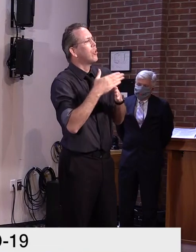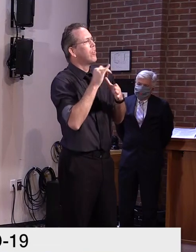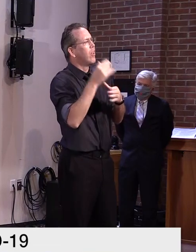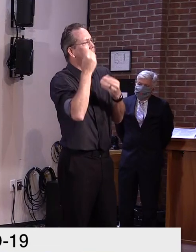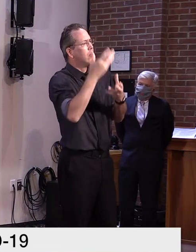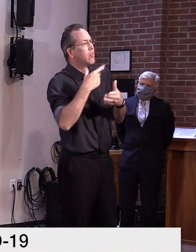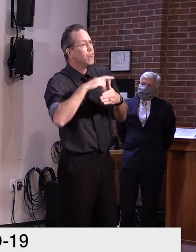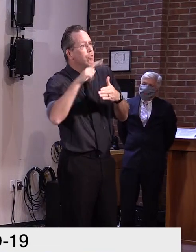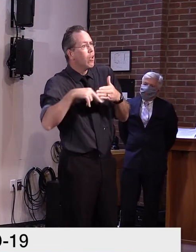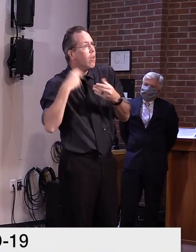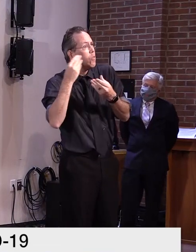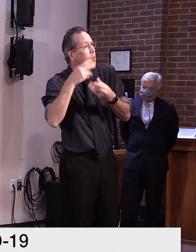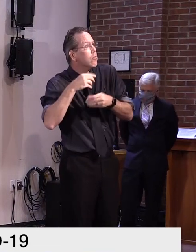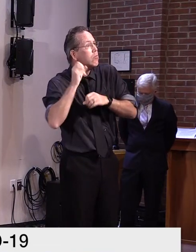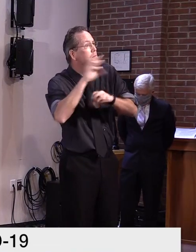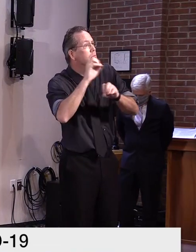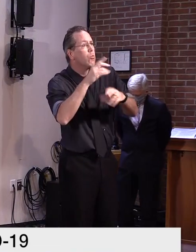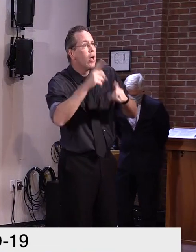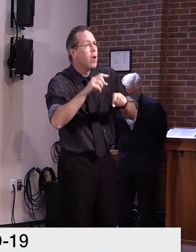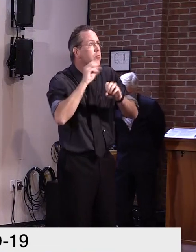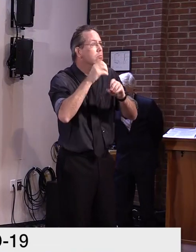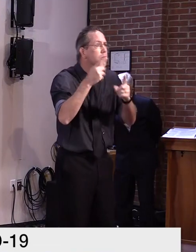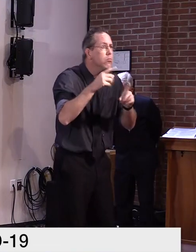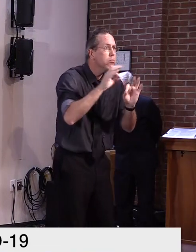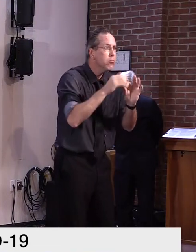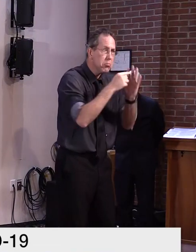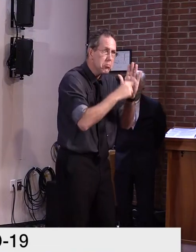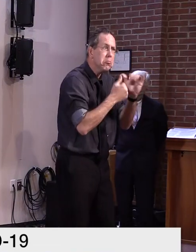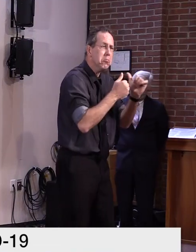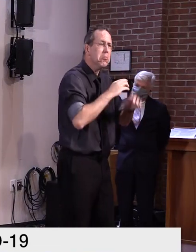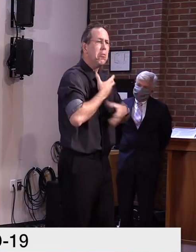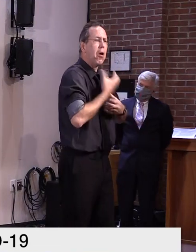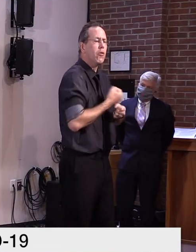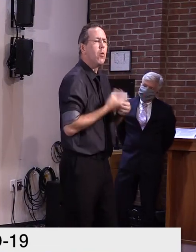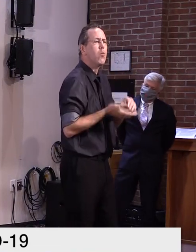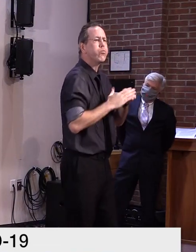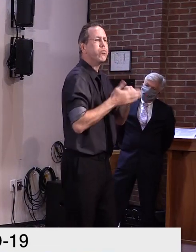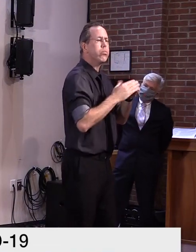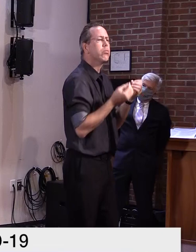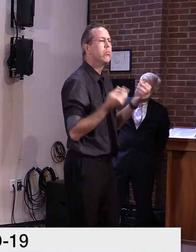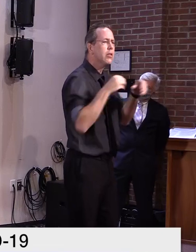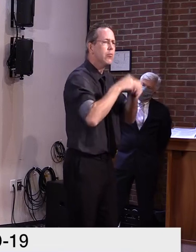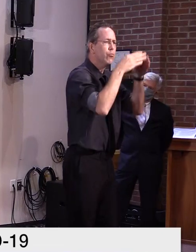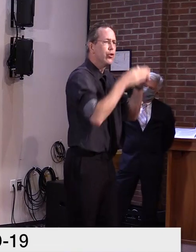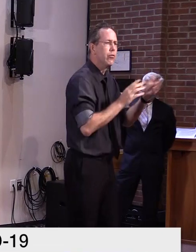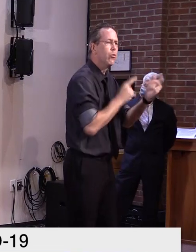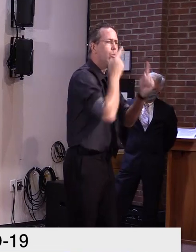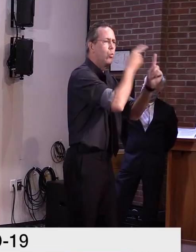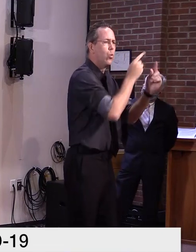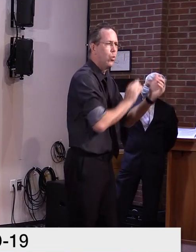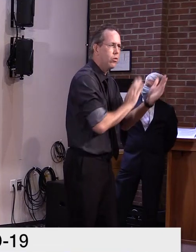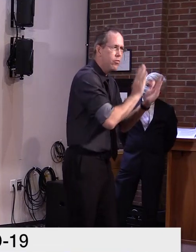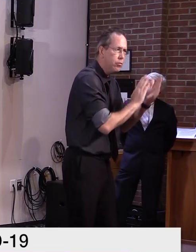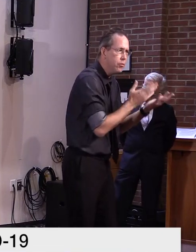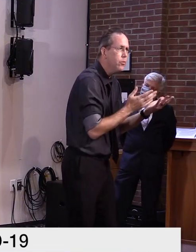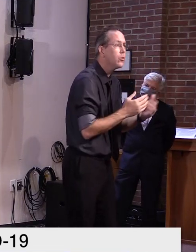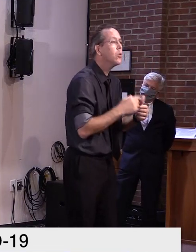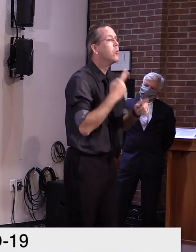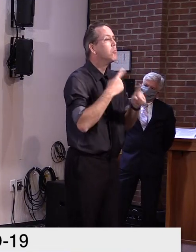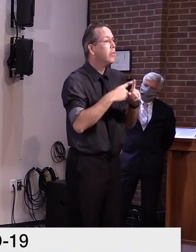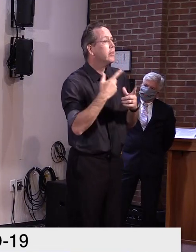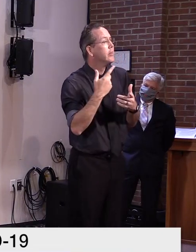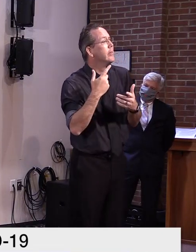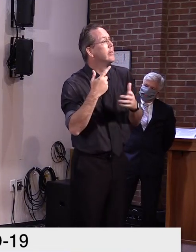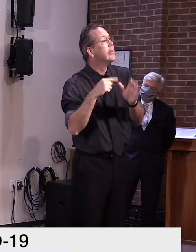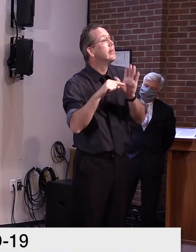both again, both positive and negative, uh, so that we learn from it and, uh, with safety in mind, but also, uh, what's best for our kids.